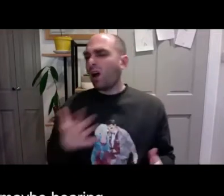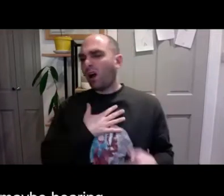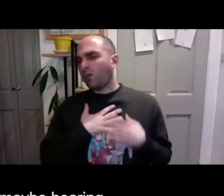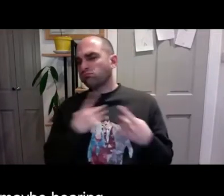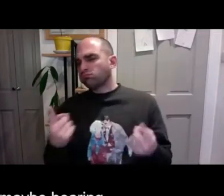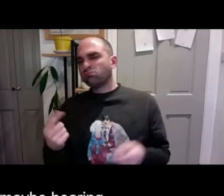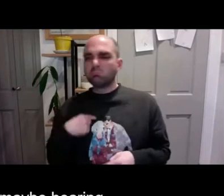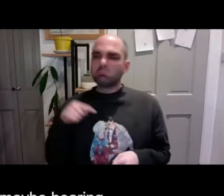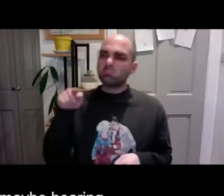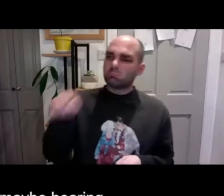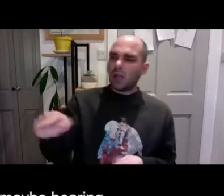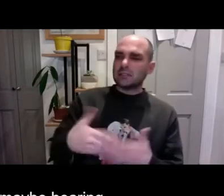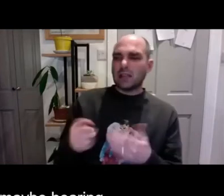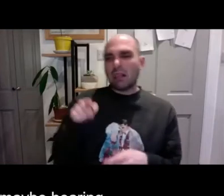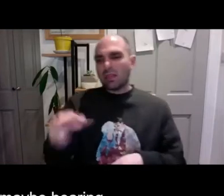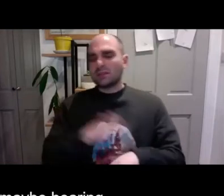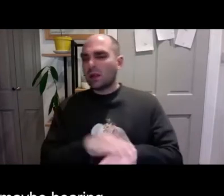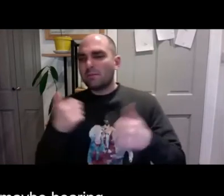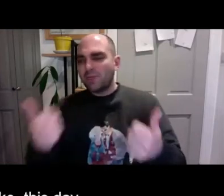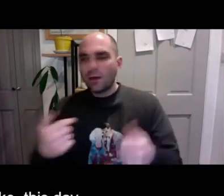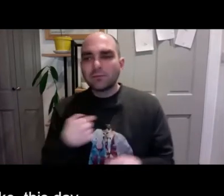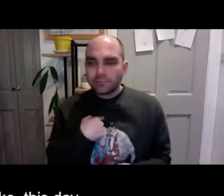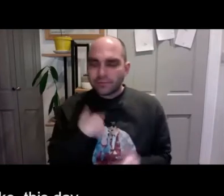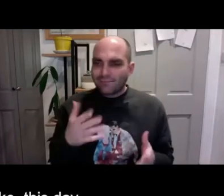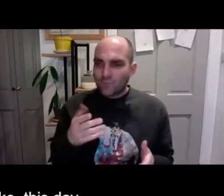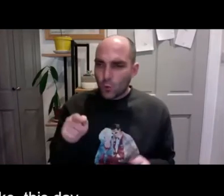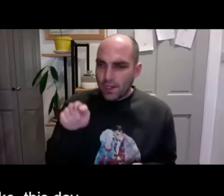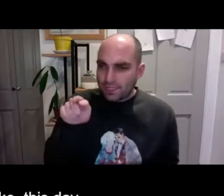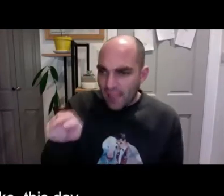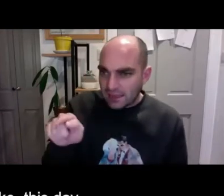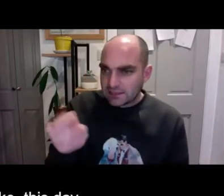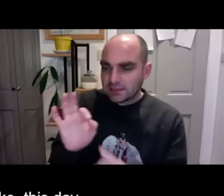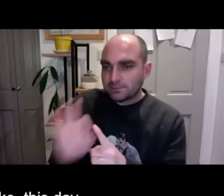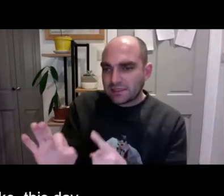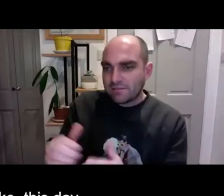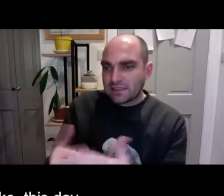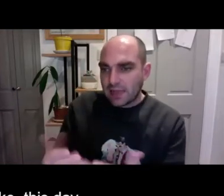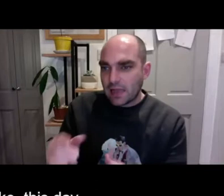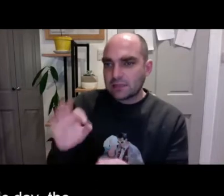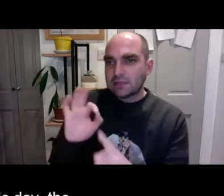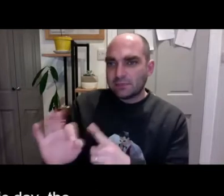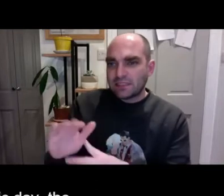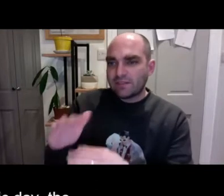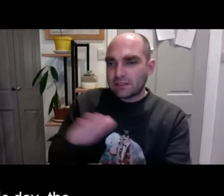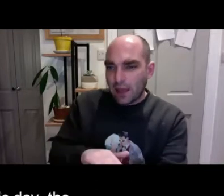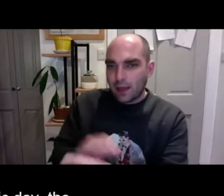also, you'll see maybe hearing people just like pop to the cinema whenever they're like. Yeah, I'll go this day, this time, not me. I have pick this specific day, the specific